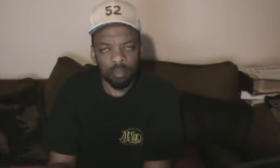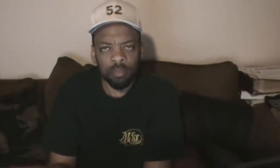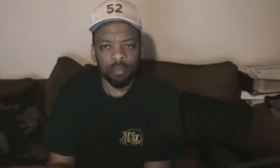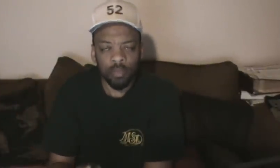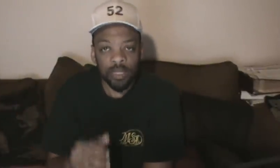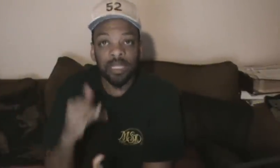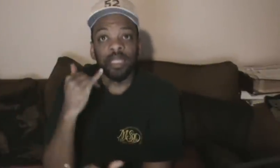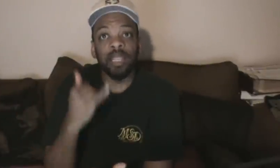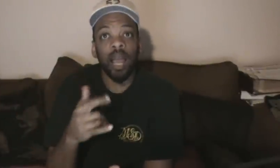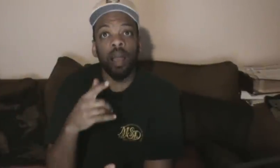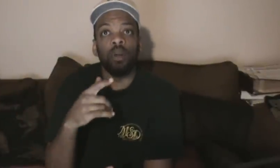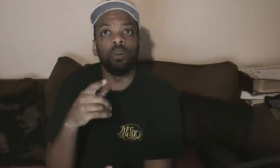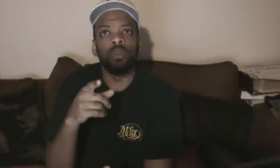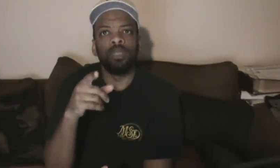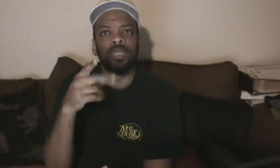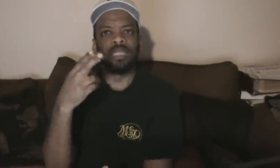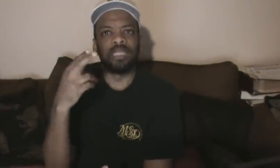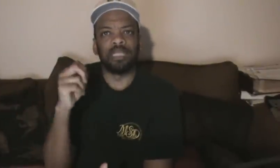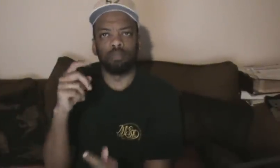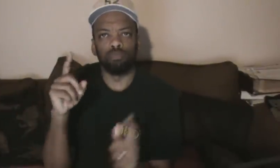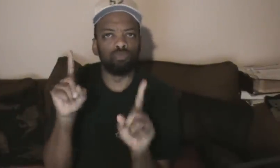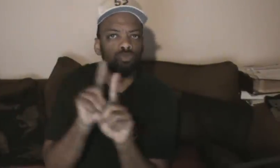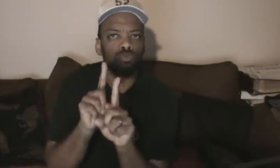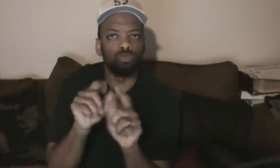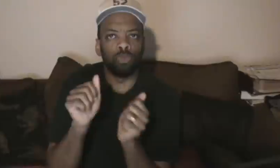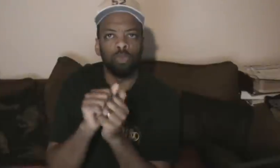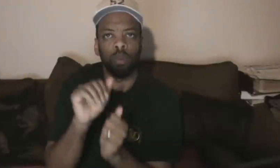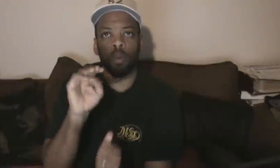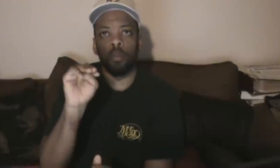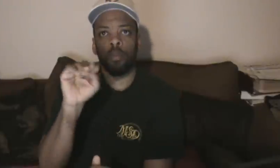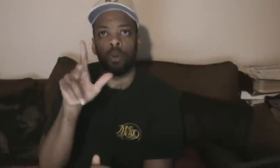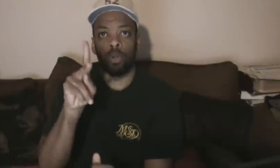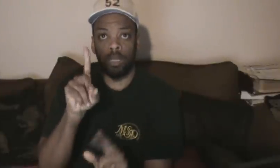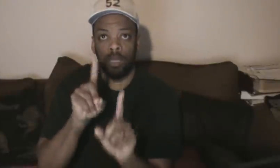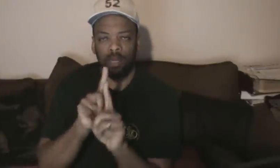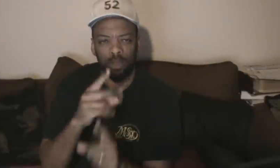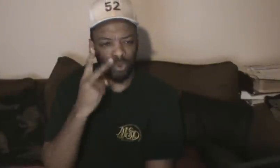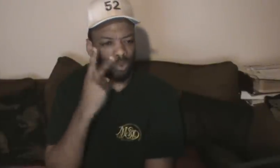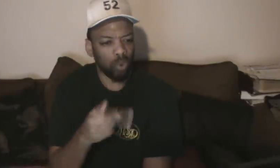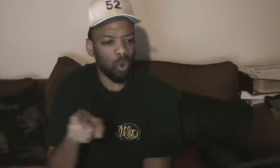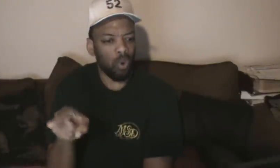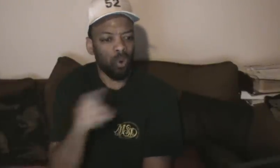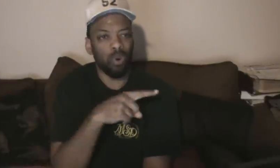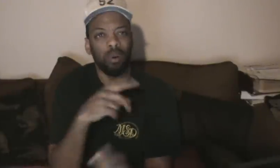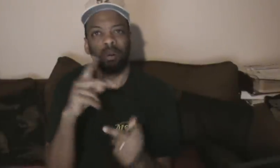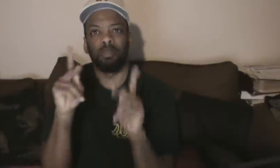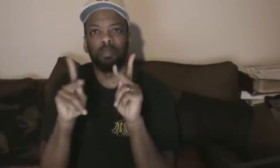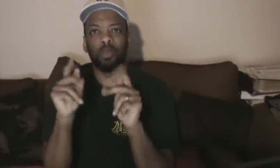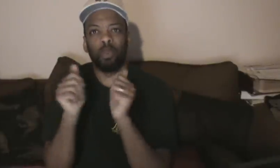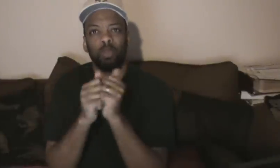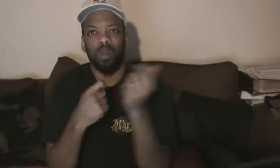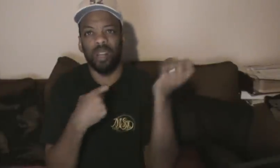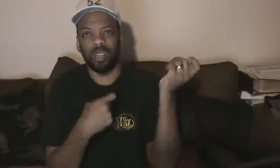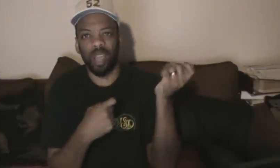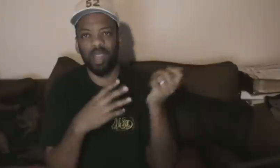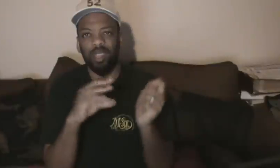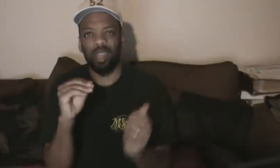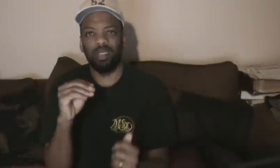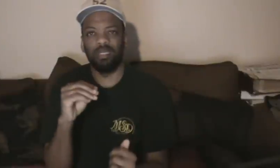can join the conversation. Still to come on KRCG 13 Live at 5, an American held hostage in North Korea is paraded in front of that